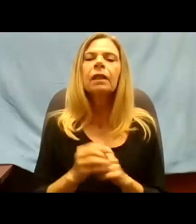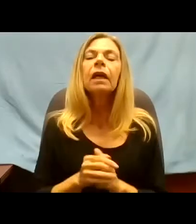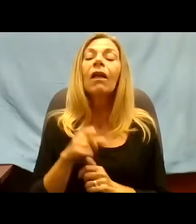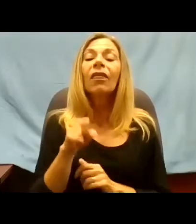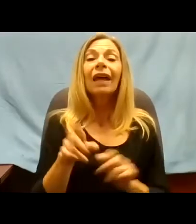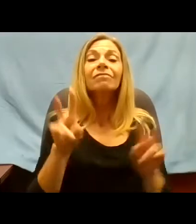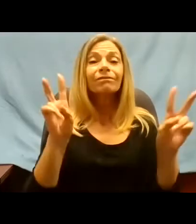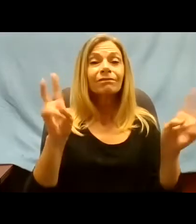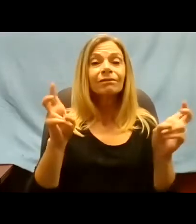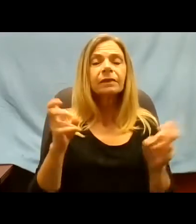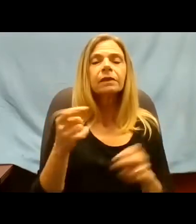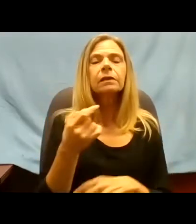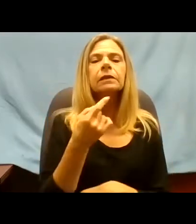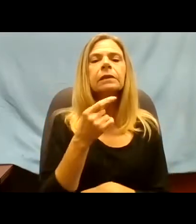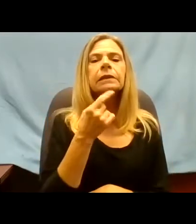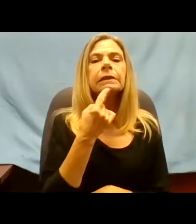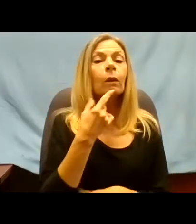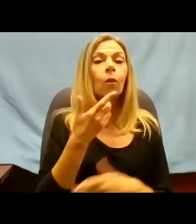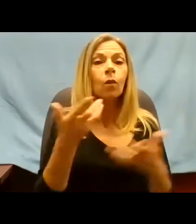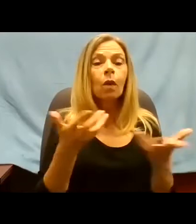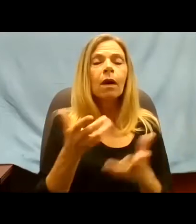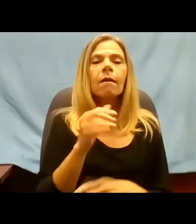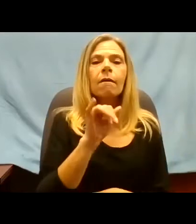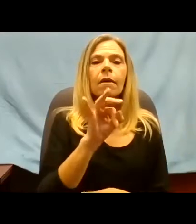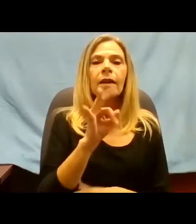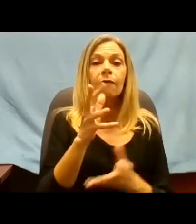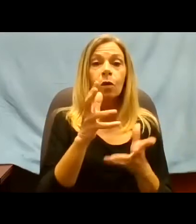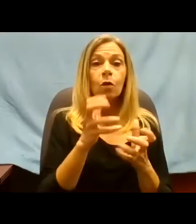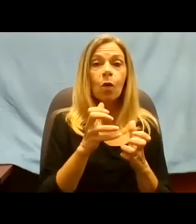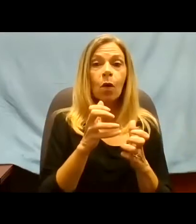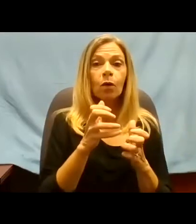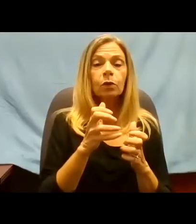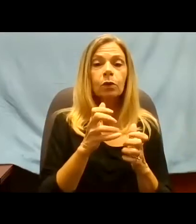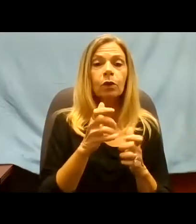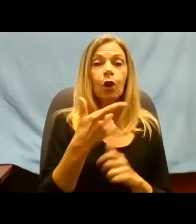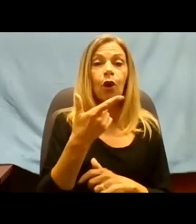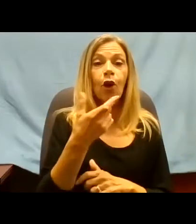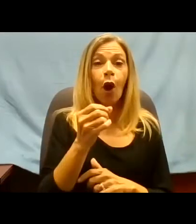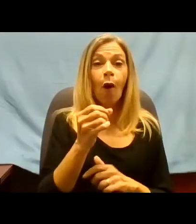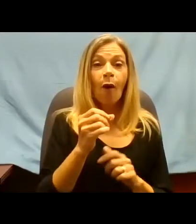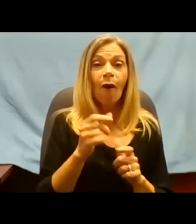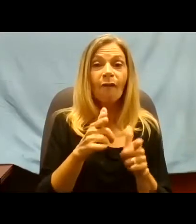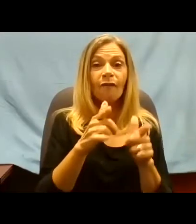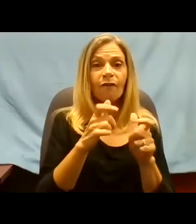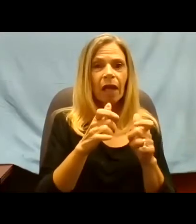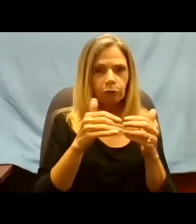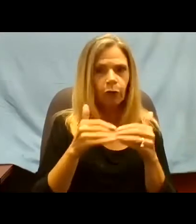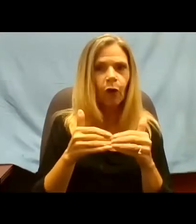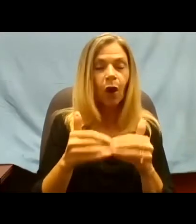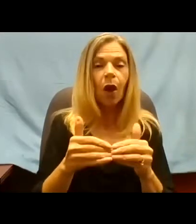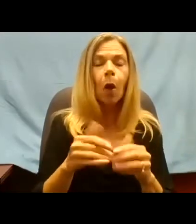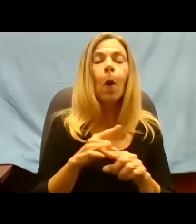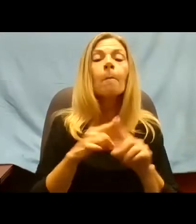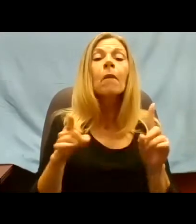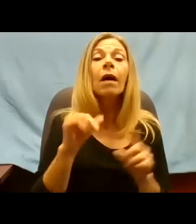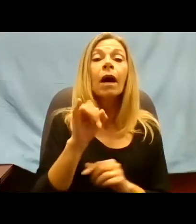to go fast, go alone. But if you want to go far,